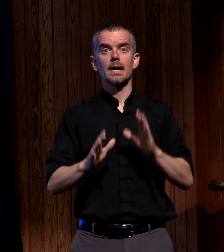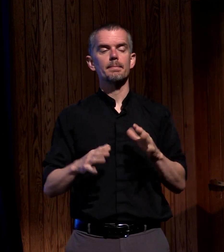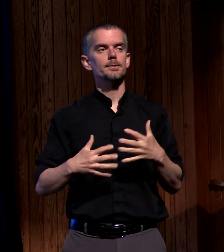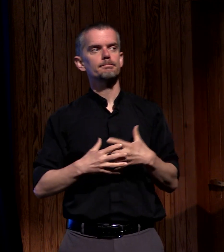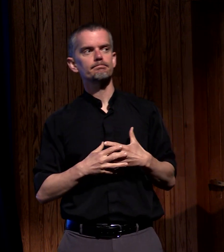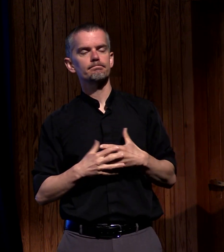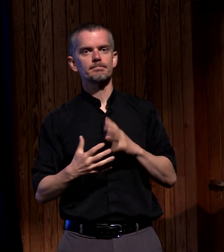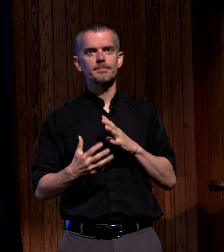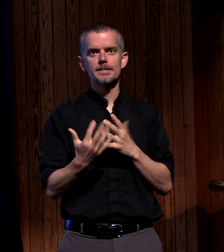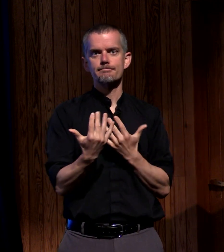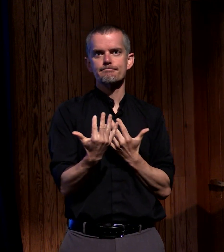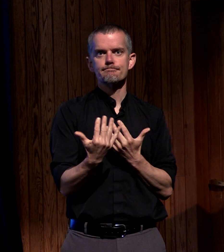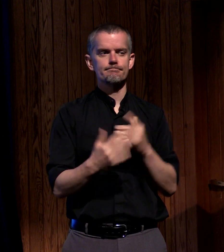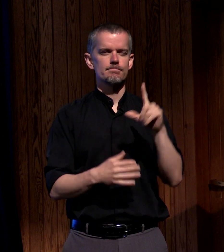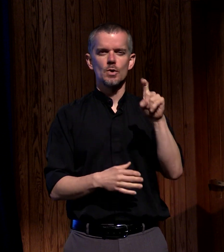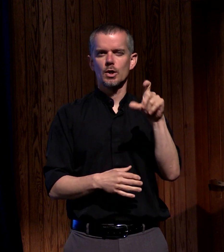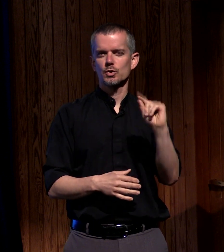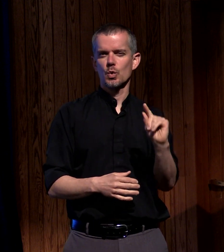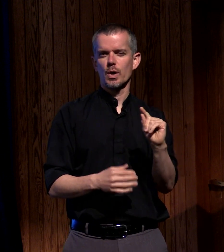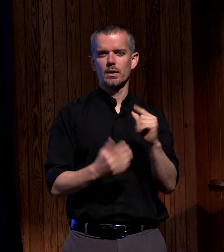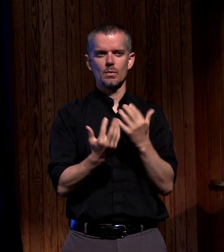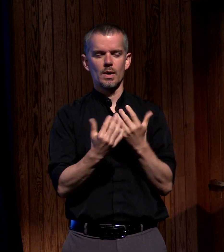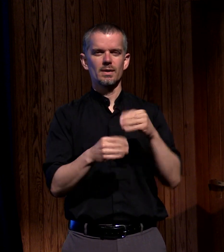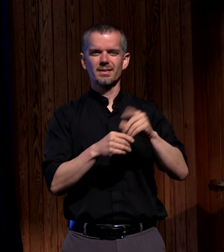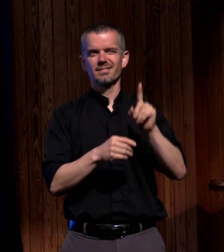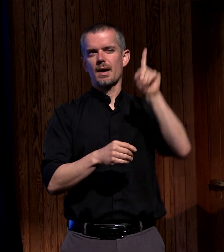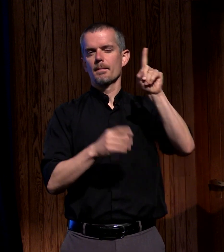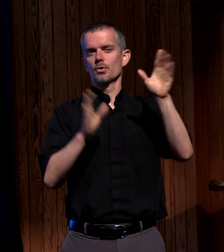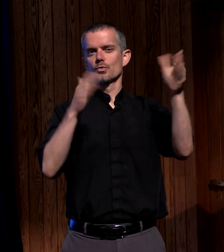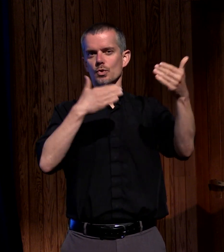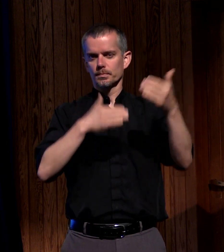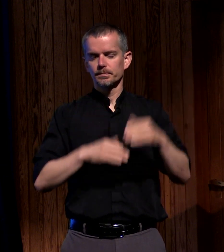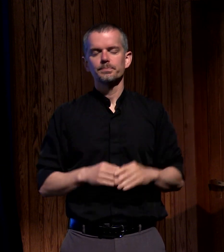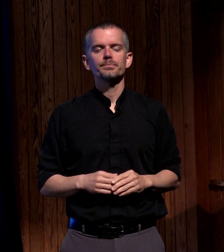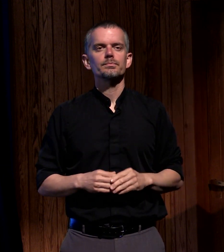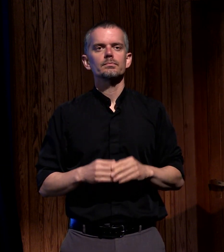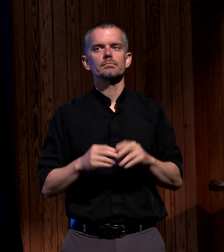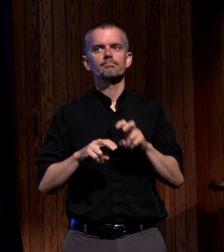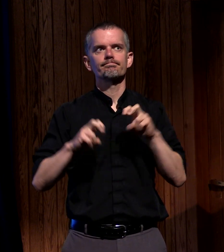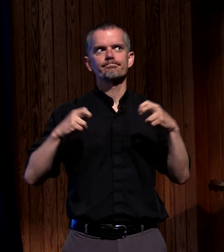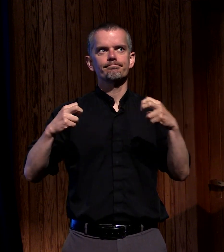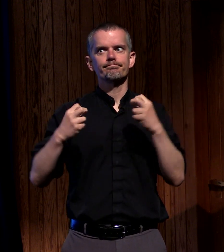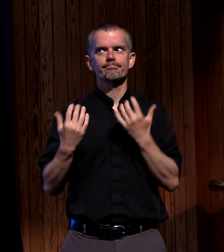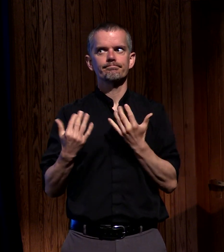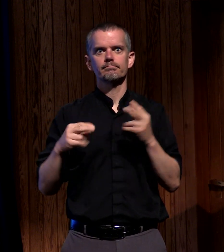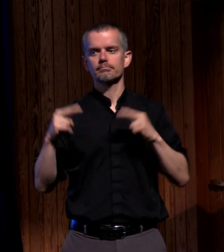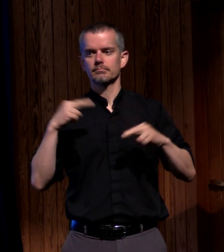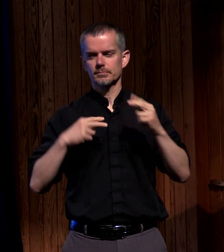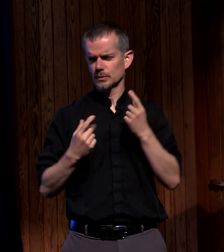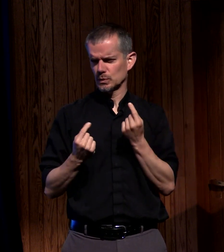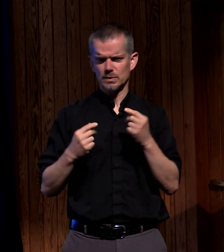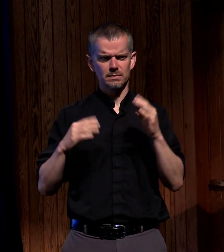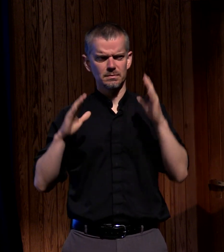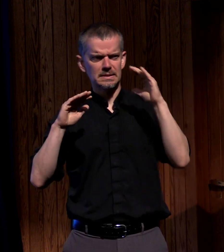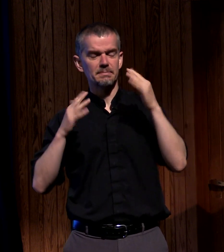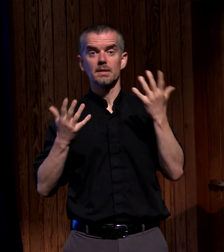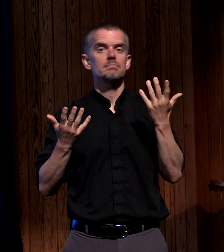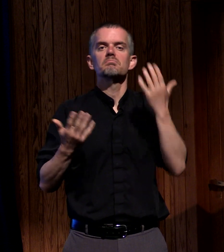they wait 120 of them in this upper room they're not really sure what to expect they just know that they won't miss